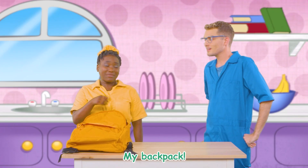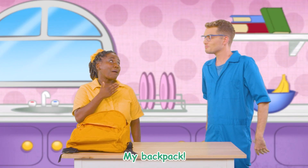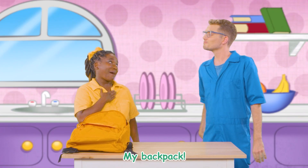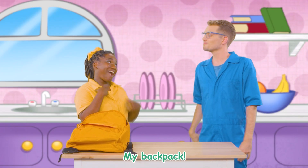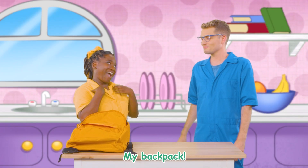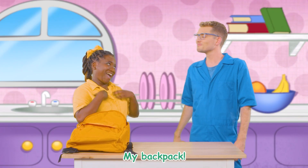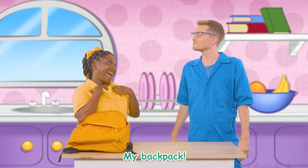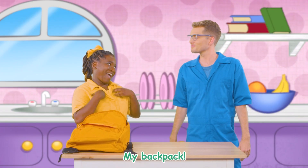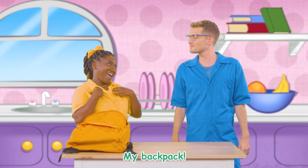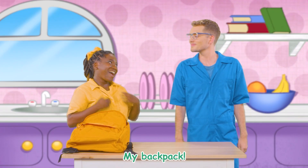My backpack!